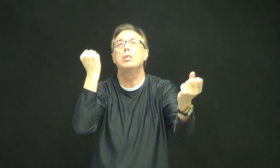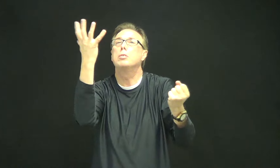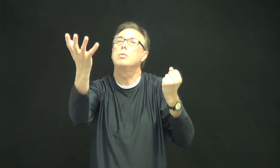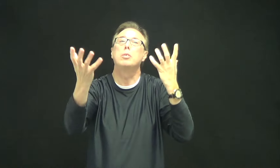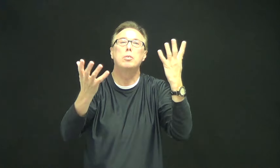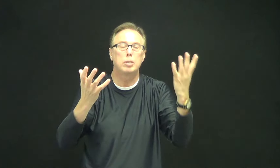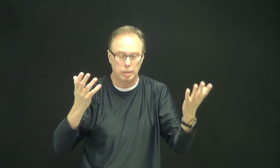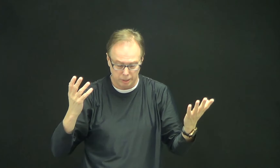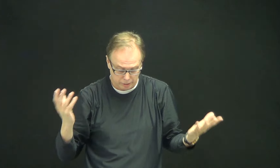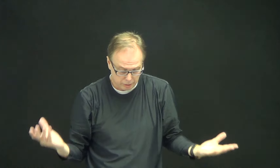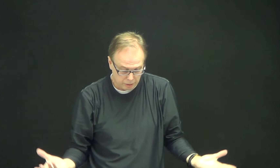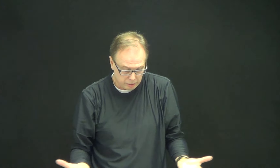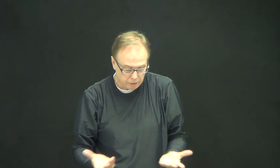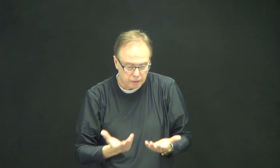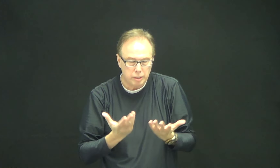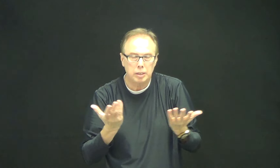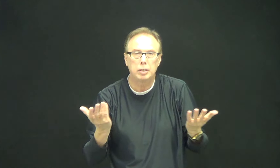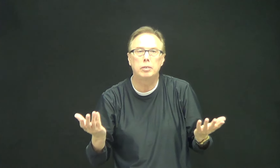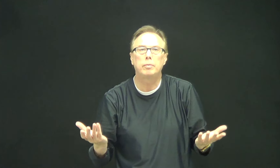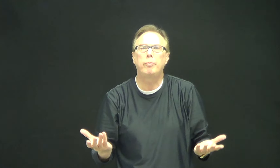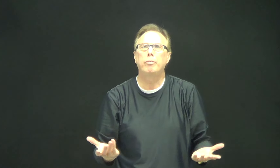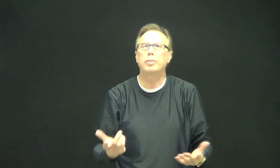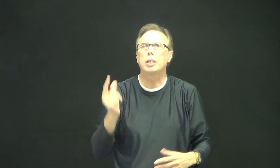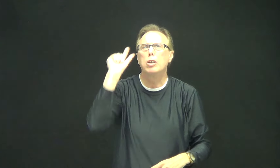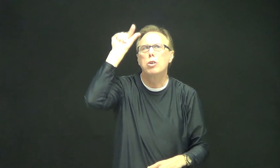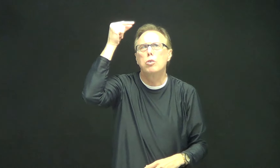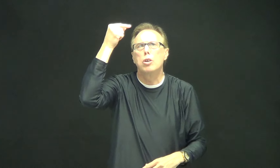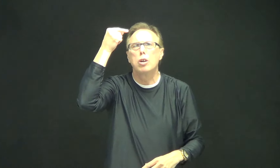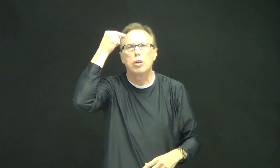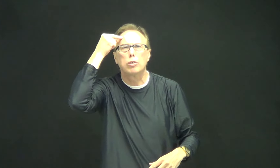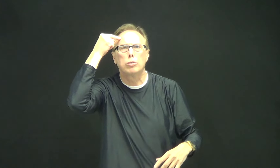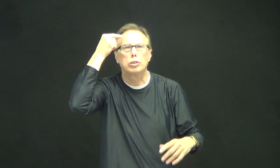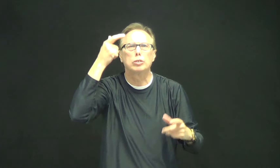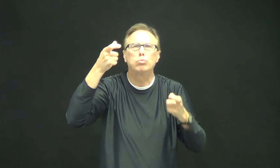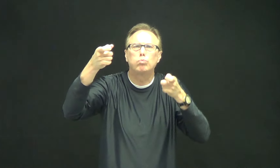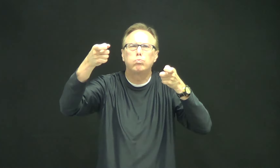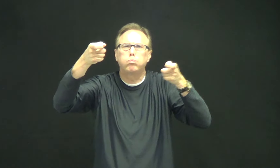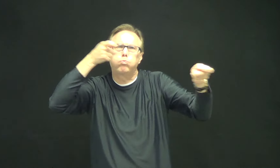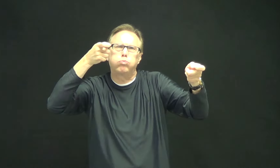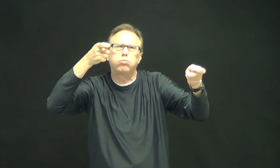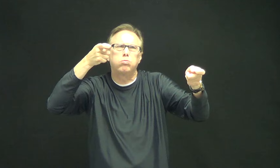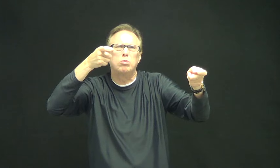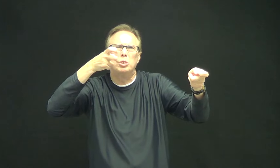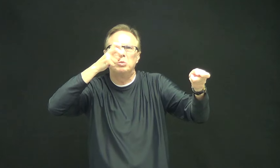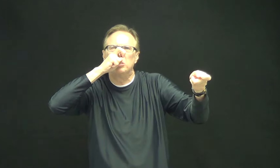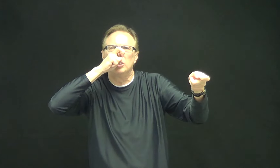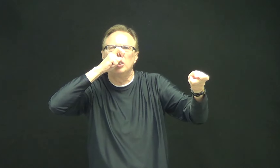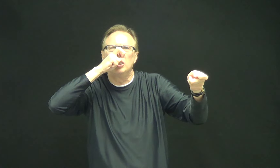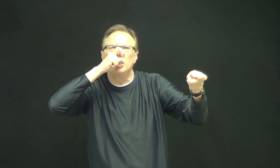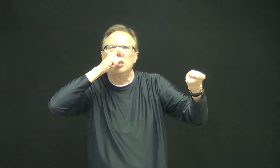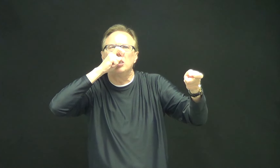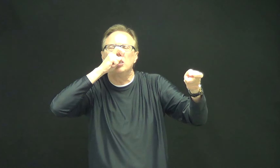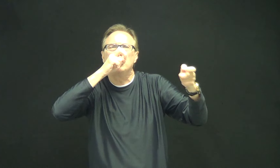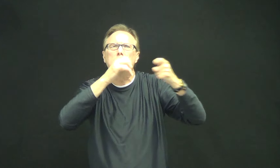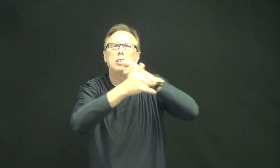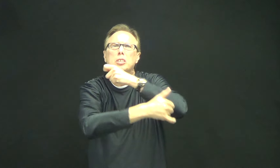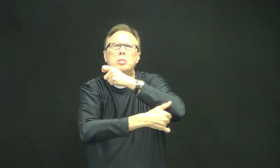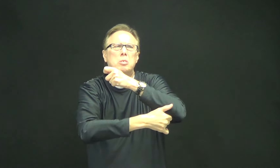spoken here. Though the rhetoric of government may keep us